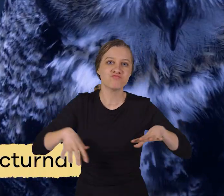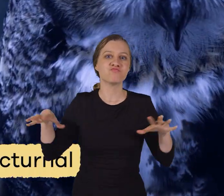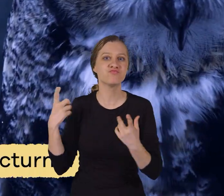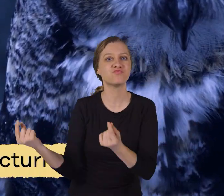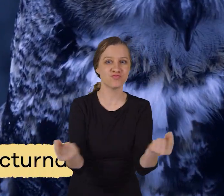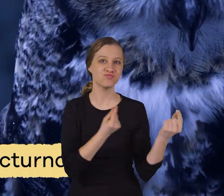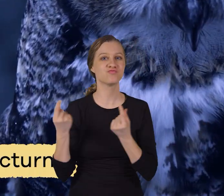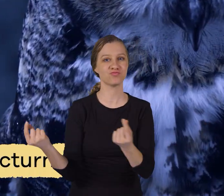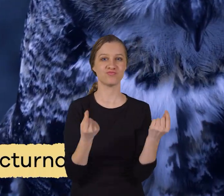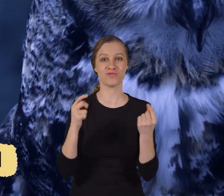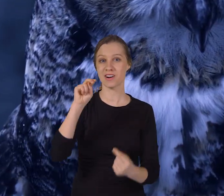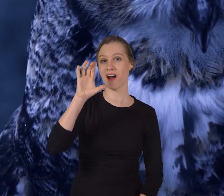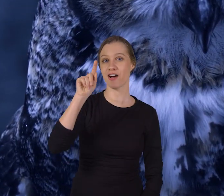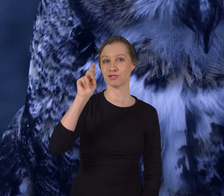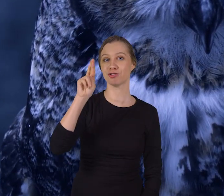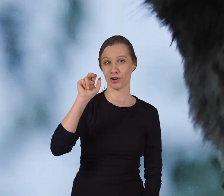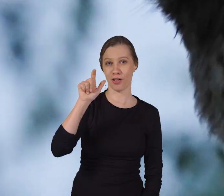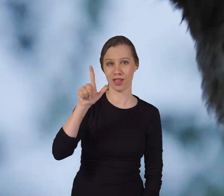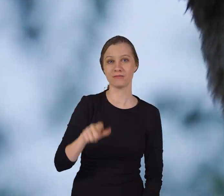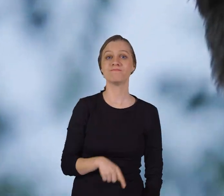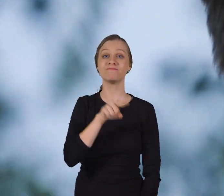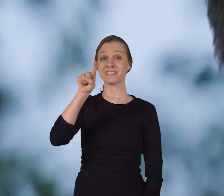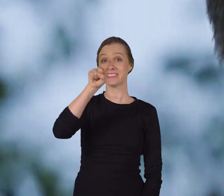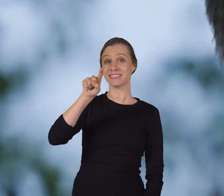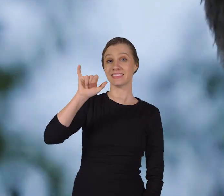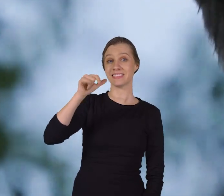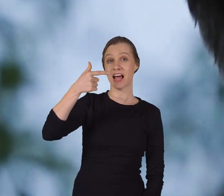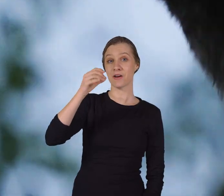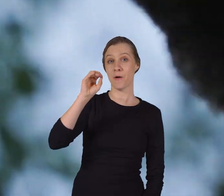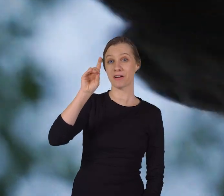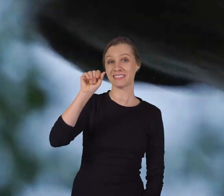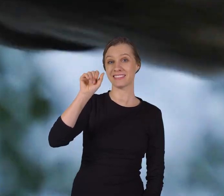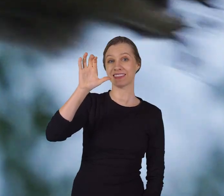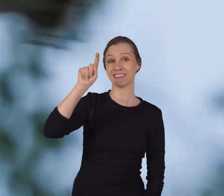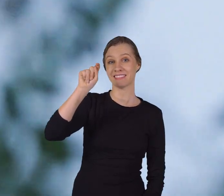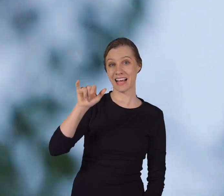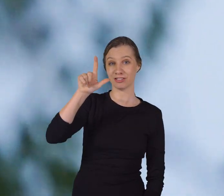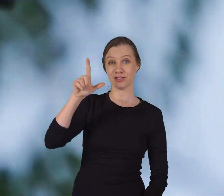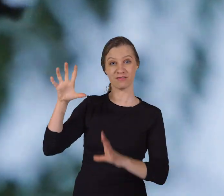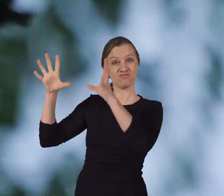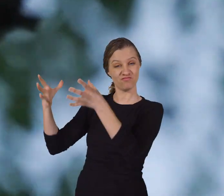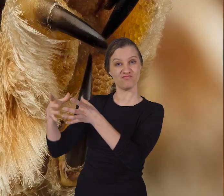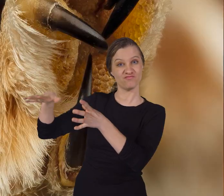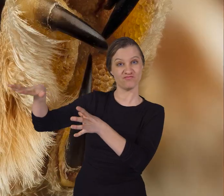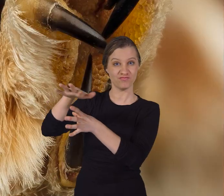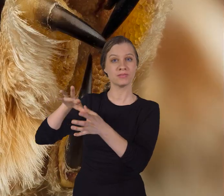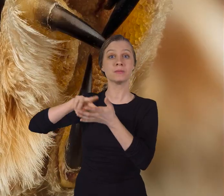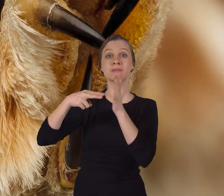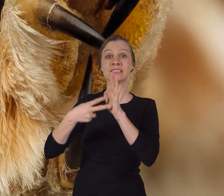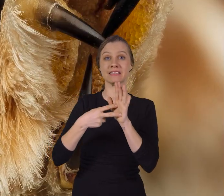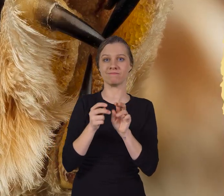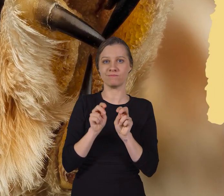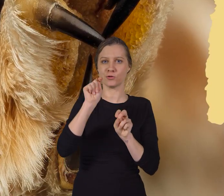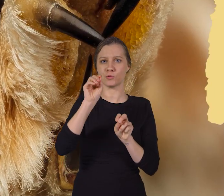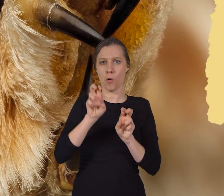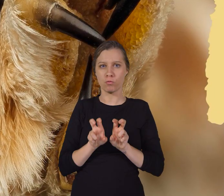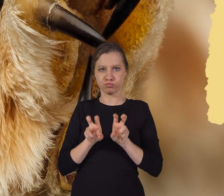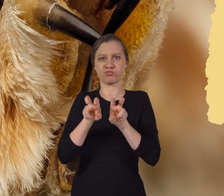active at night. In addition, they are zigodactyl. This means they have two